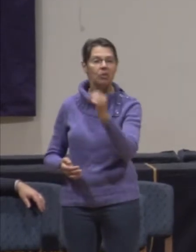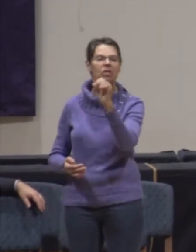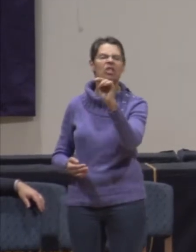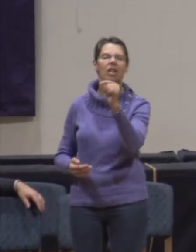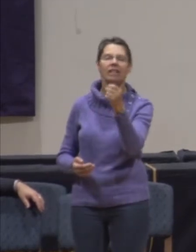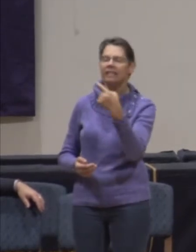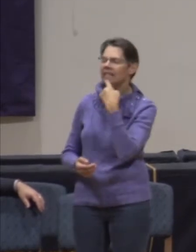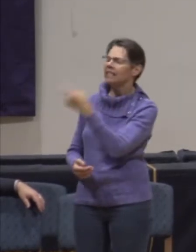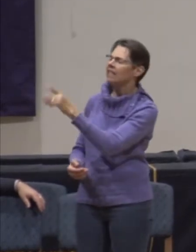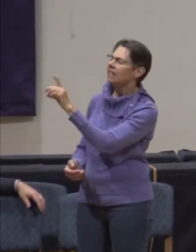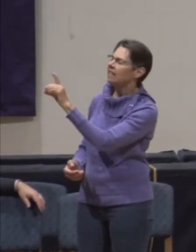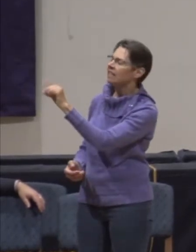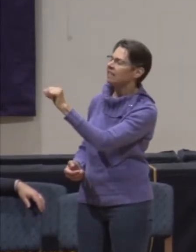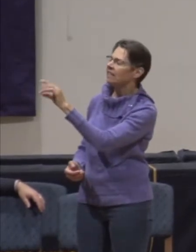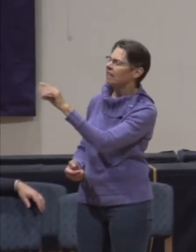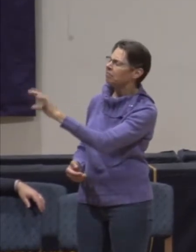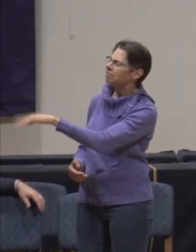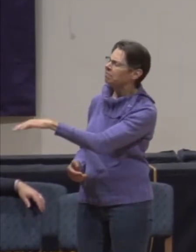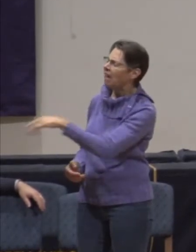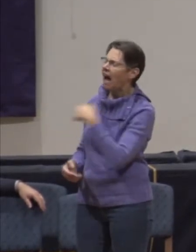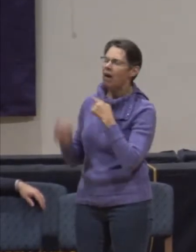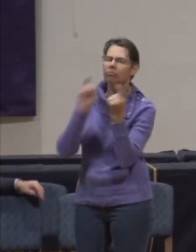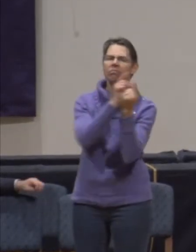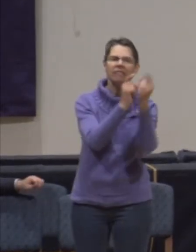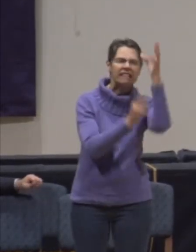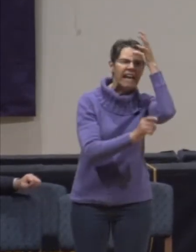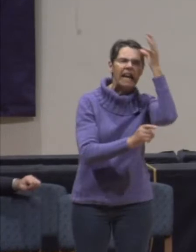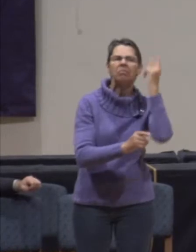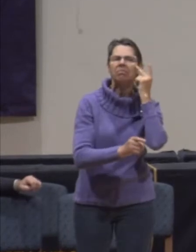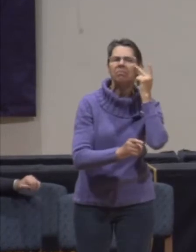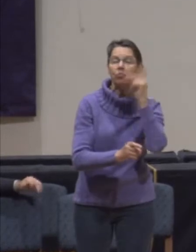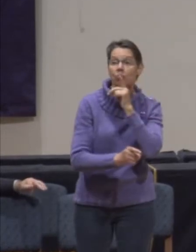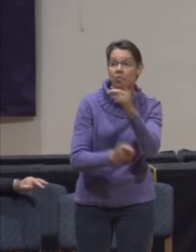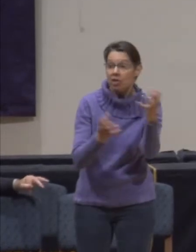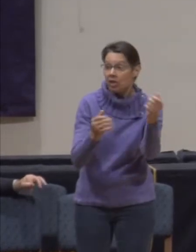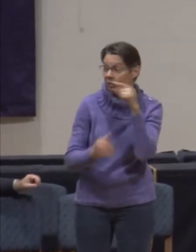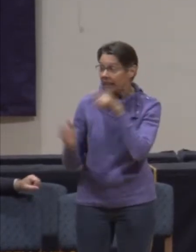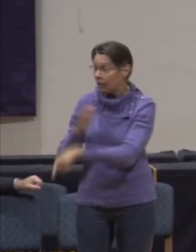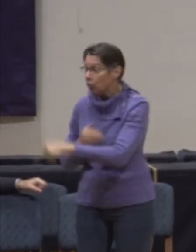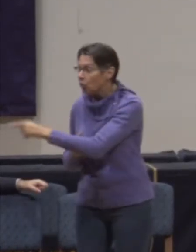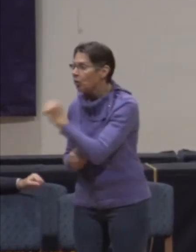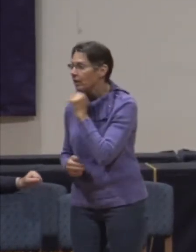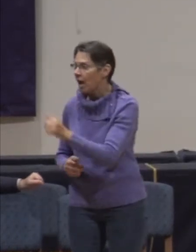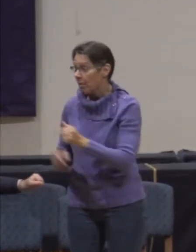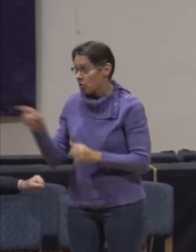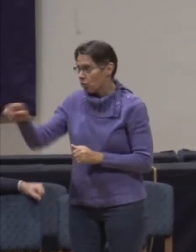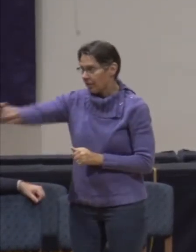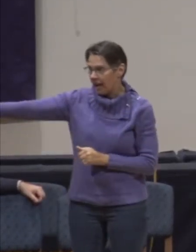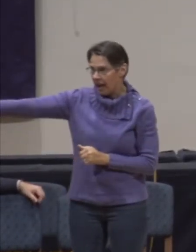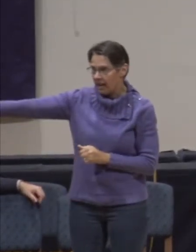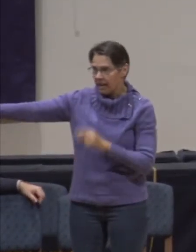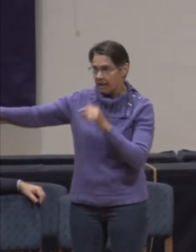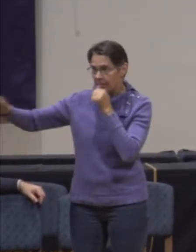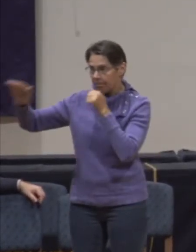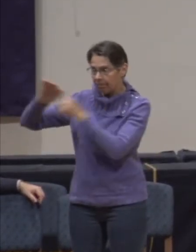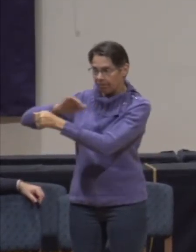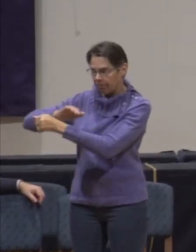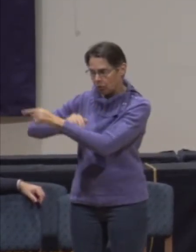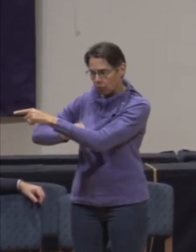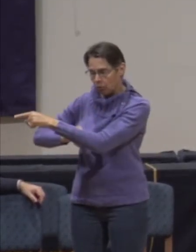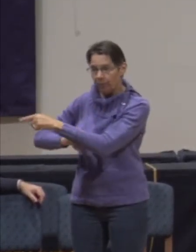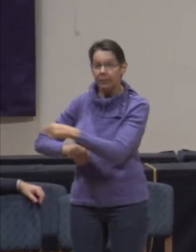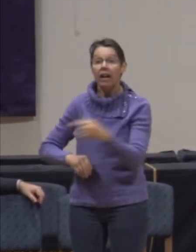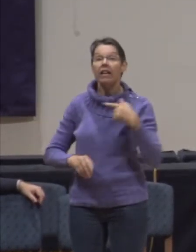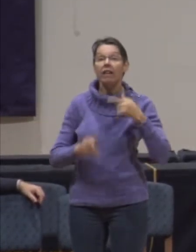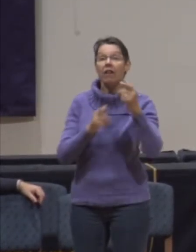father if he really truly wants your life and then I'll come back here and you stay hidden. And if I shoot an arrow and it falls